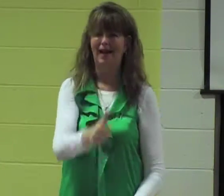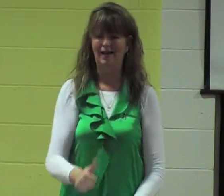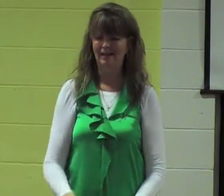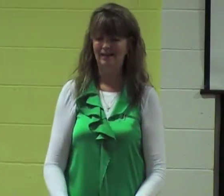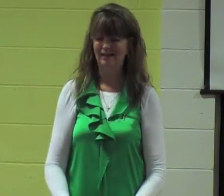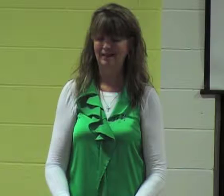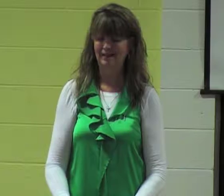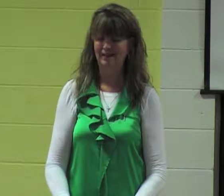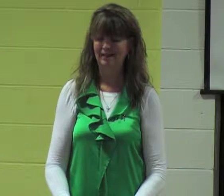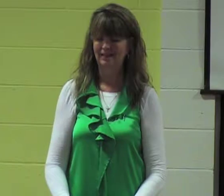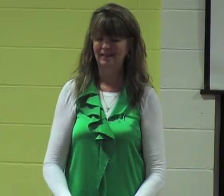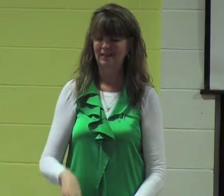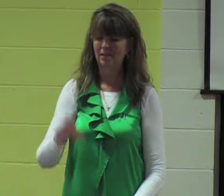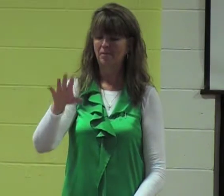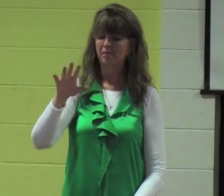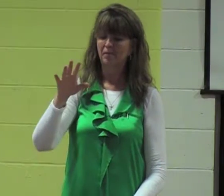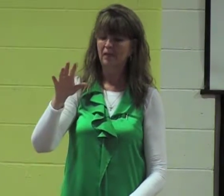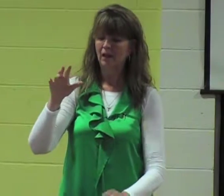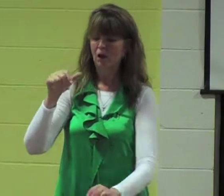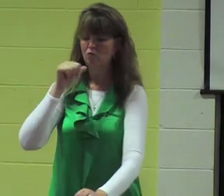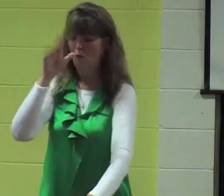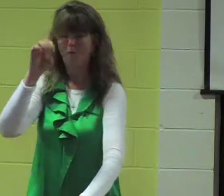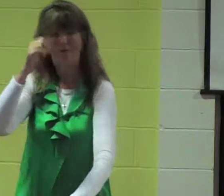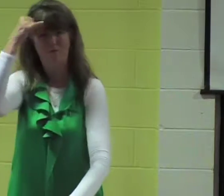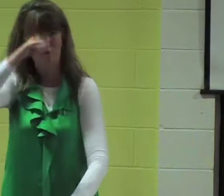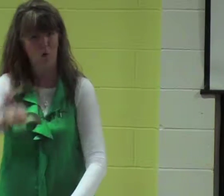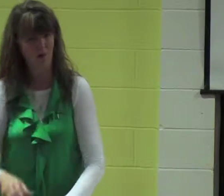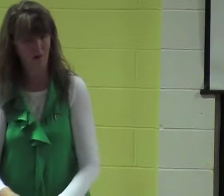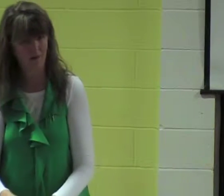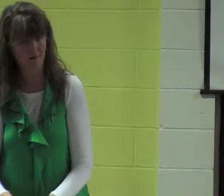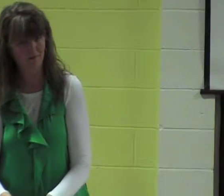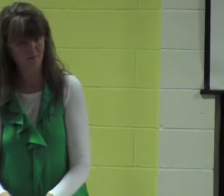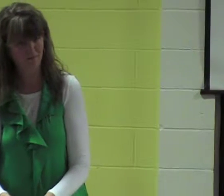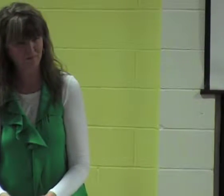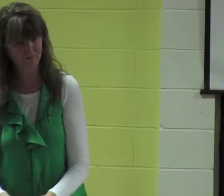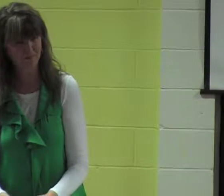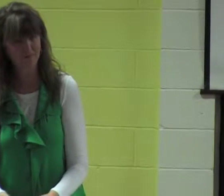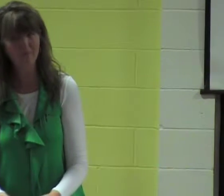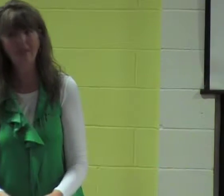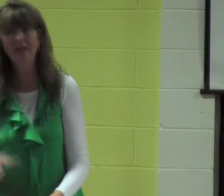not I'm not patting myself on the back so don't be foolish